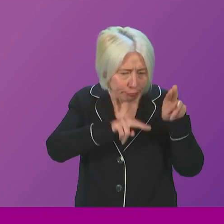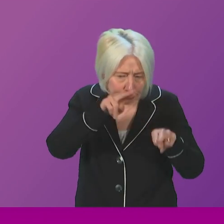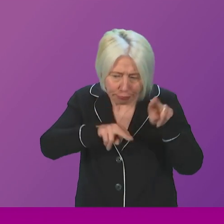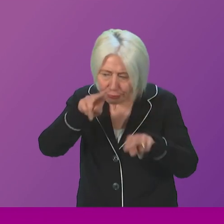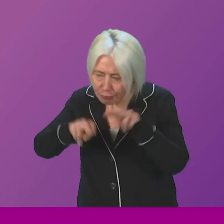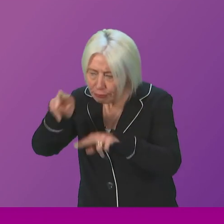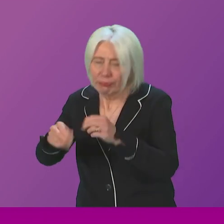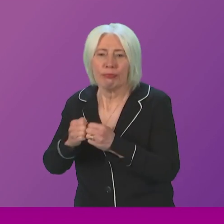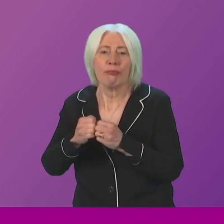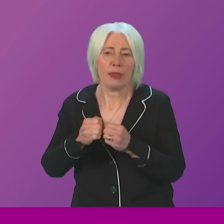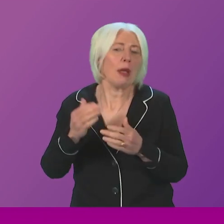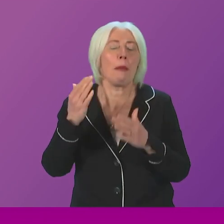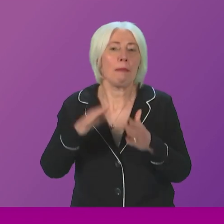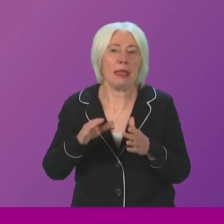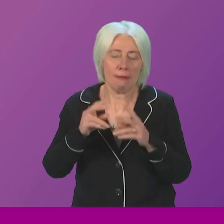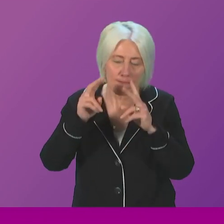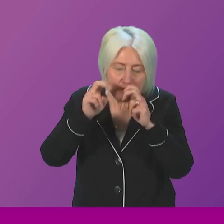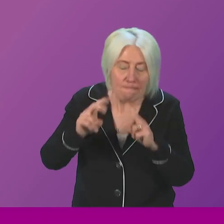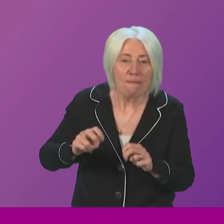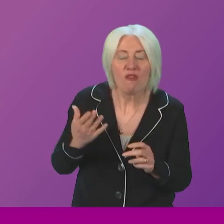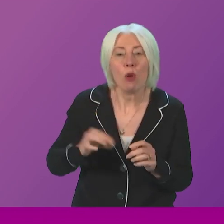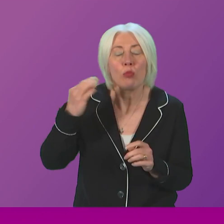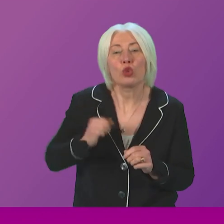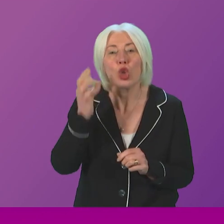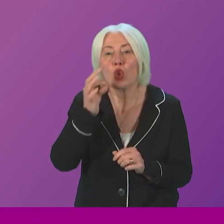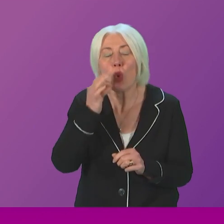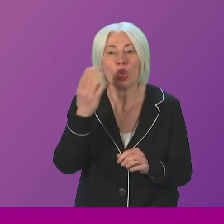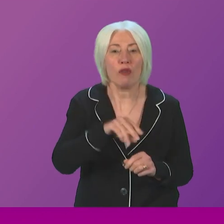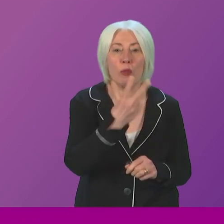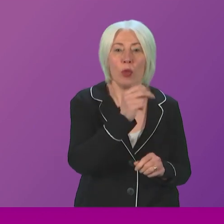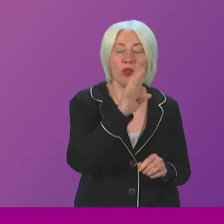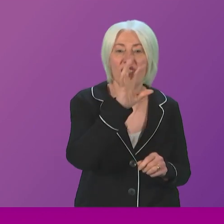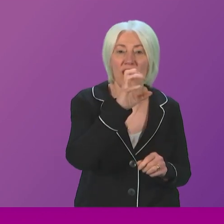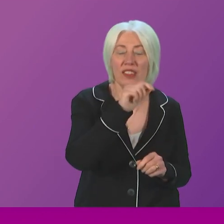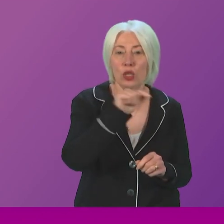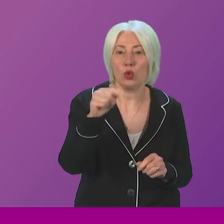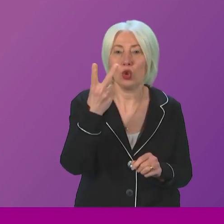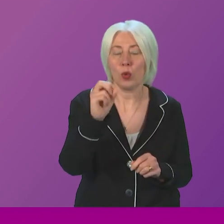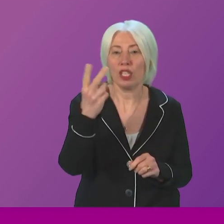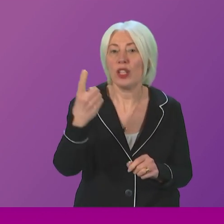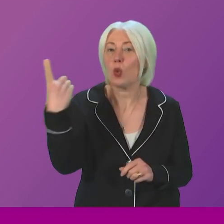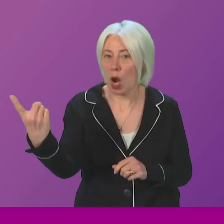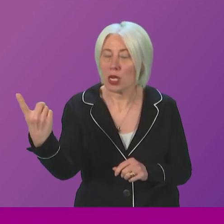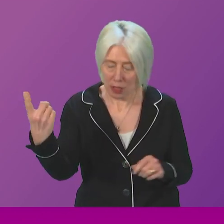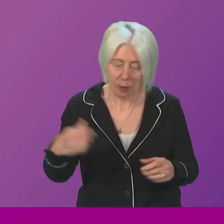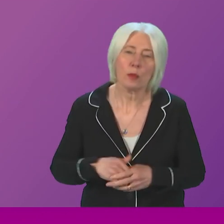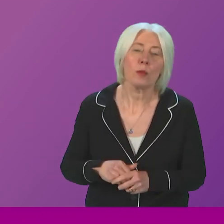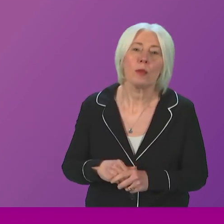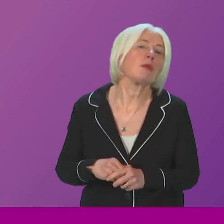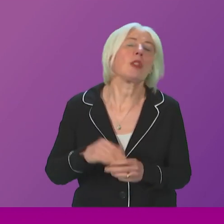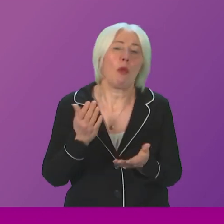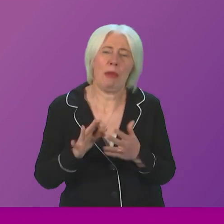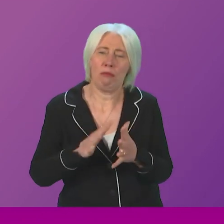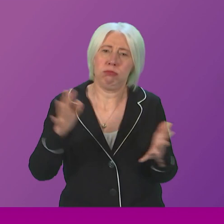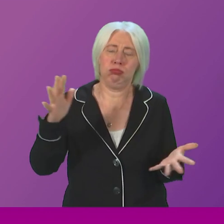The studies done by Scottish Water were done between 2015 to 2021. We have very